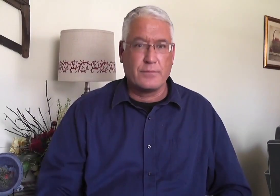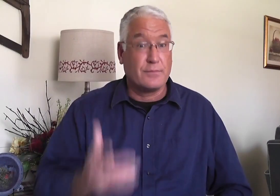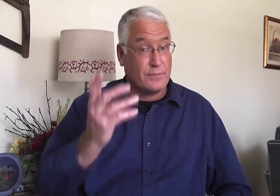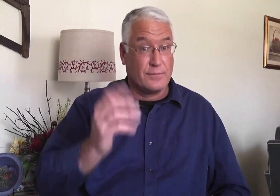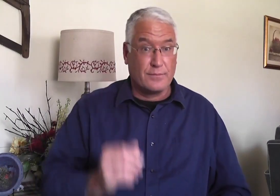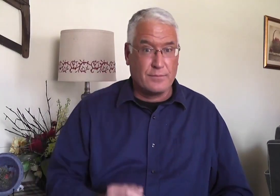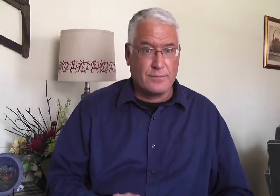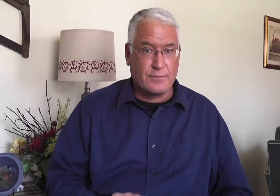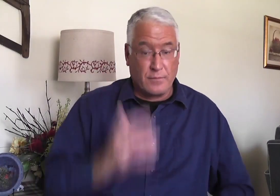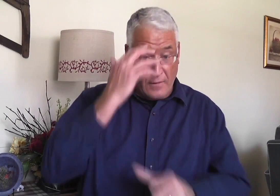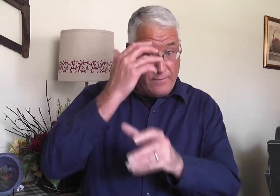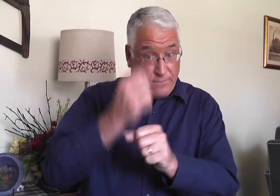There it is.